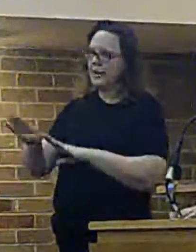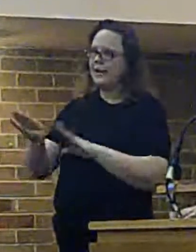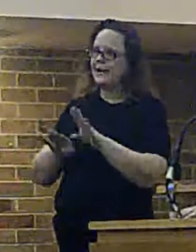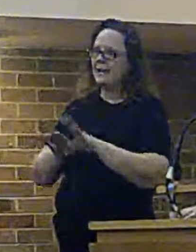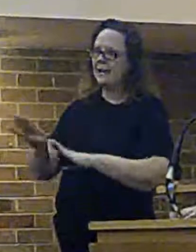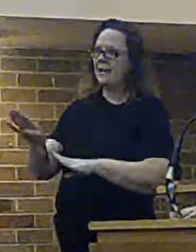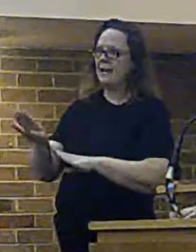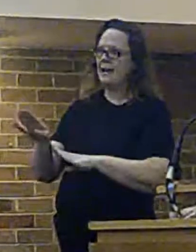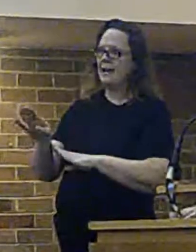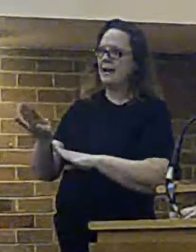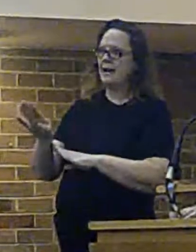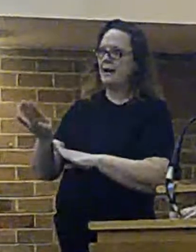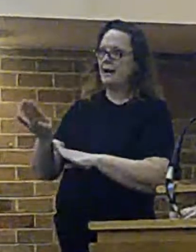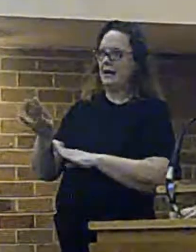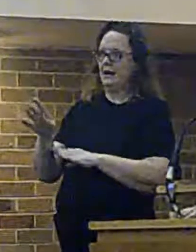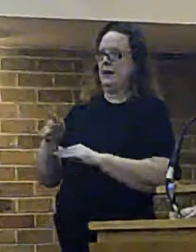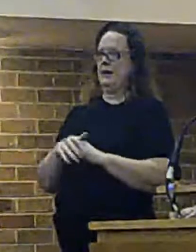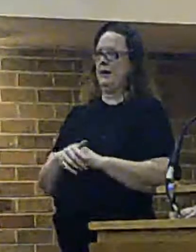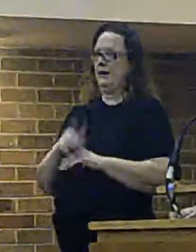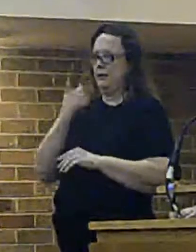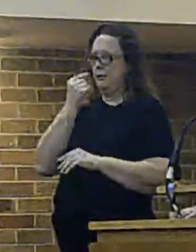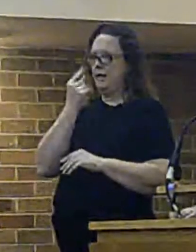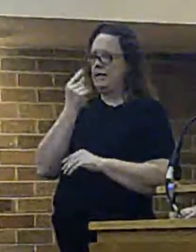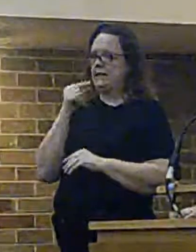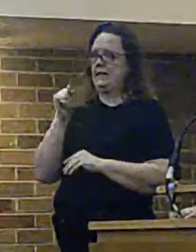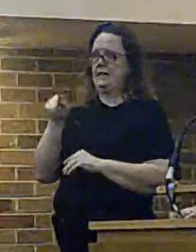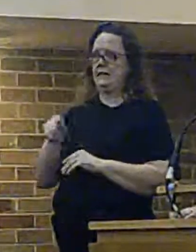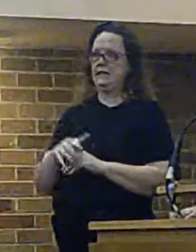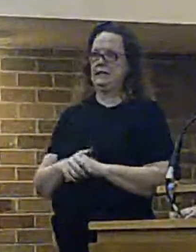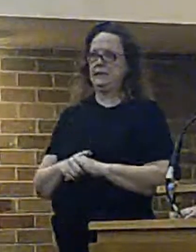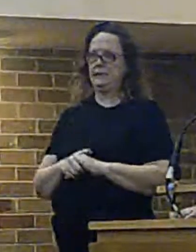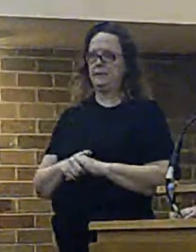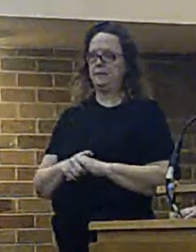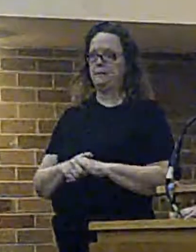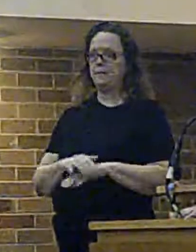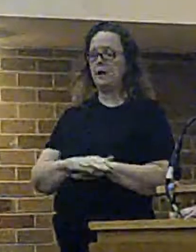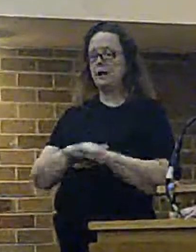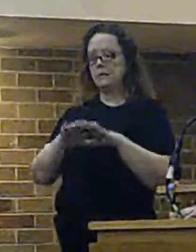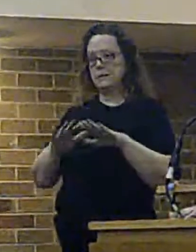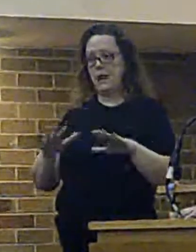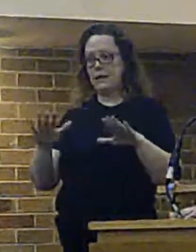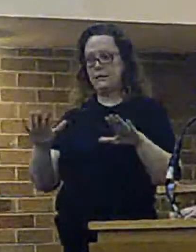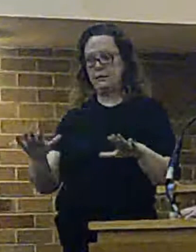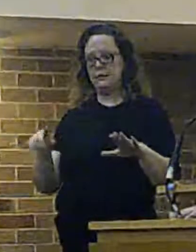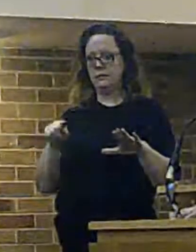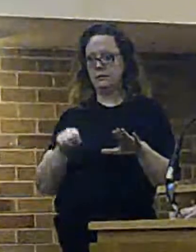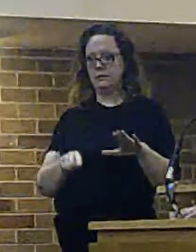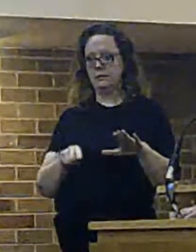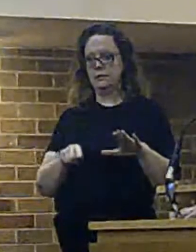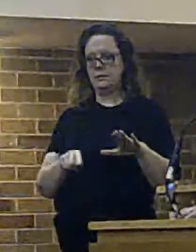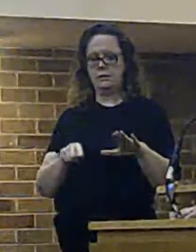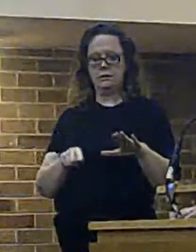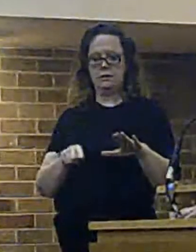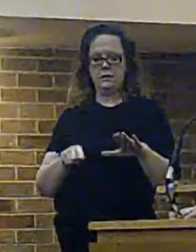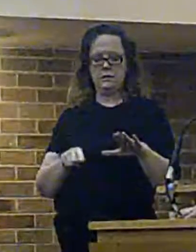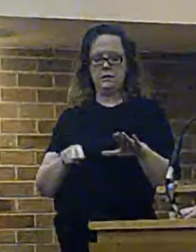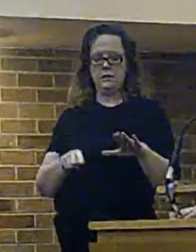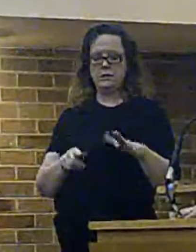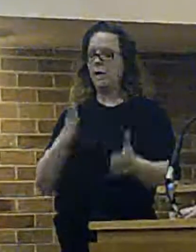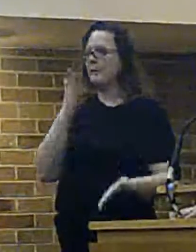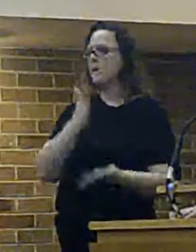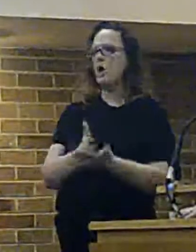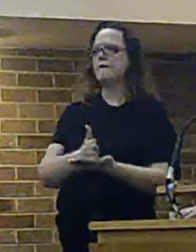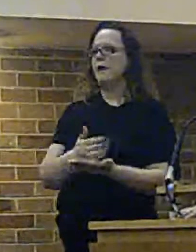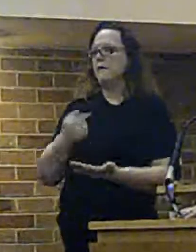is that the land available is, in truth as far from ideal